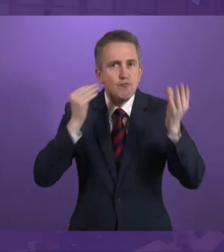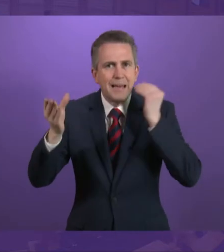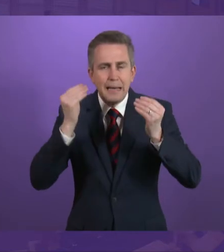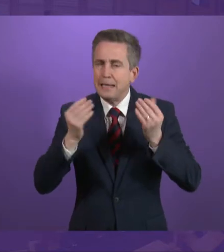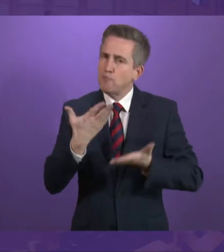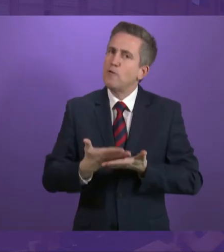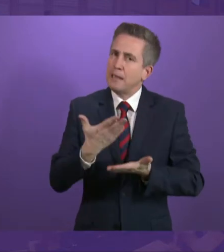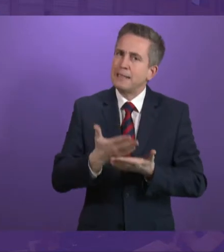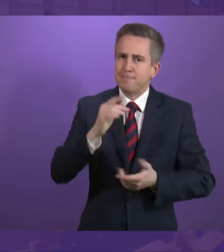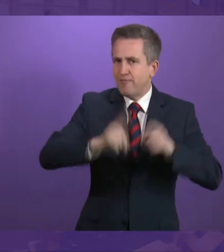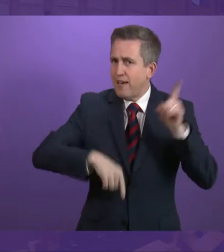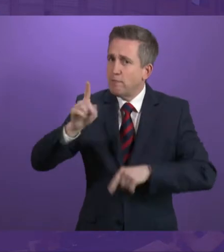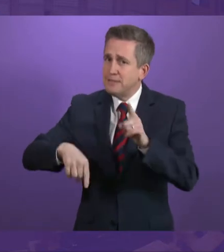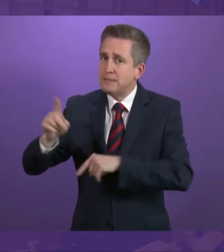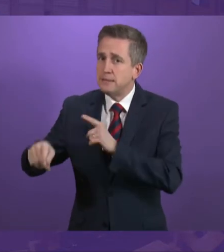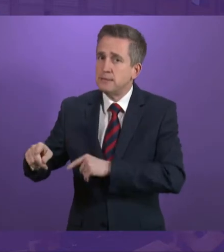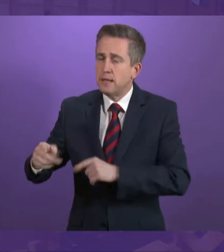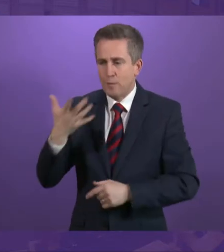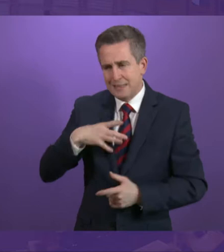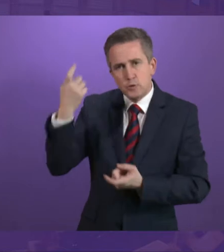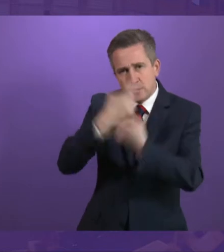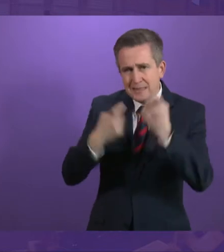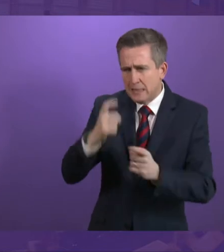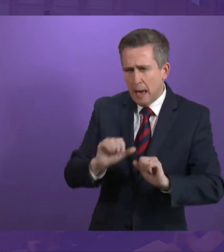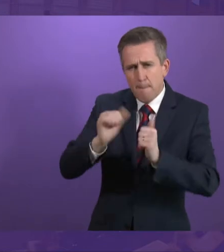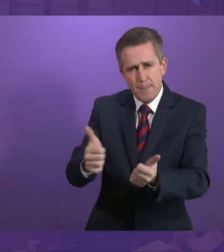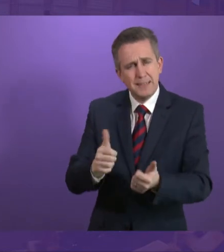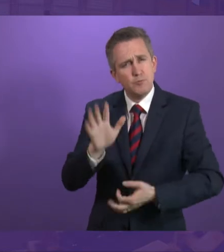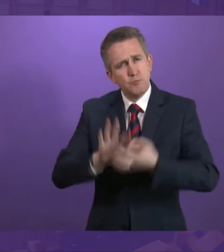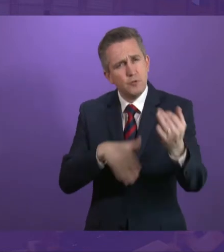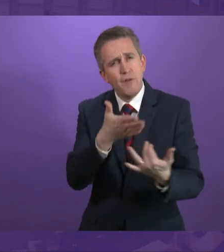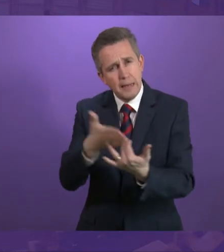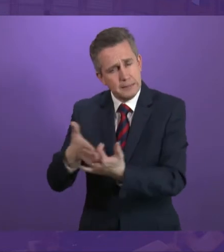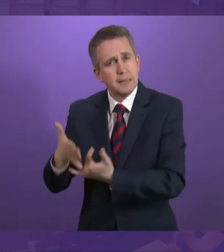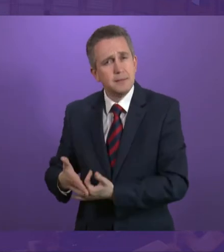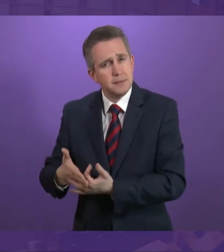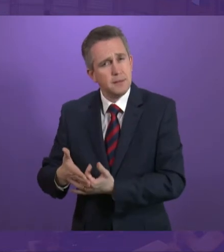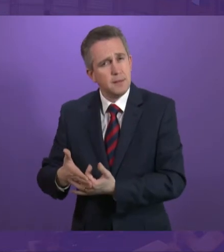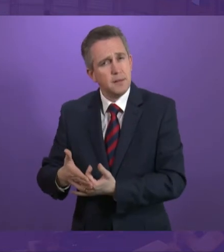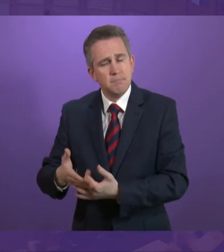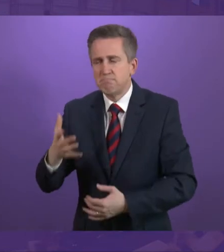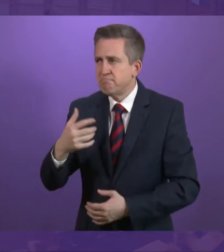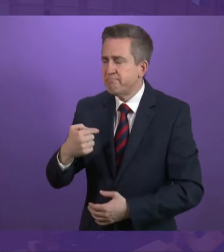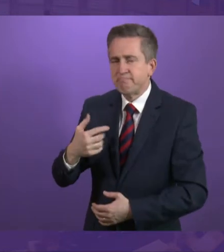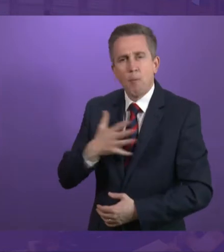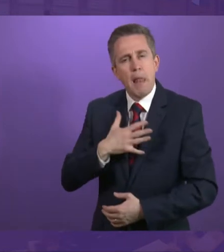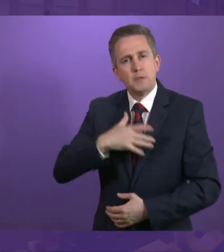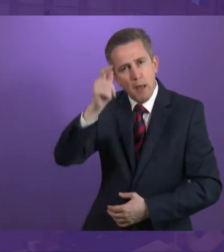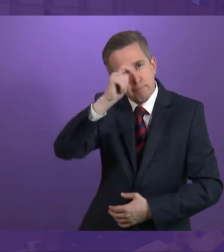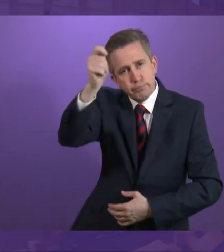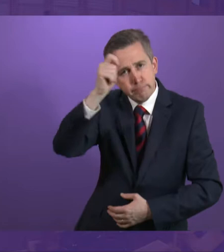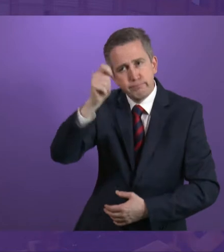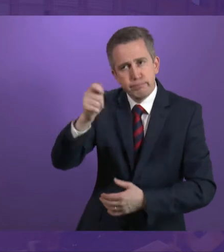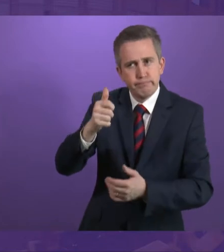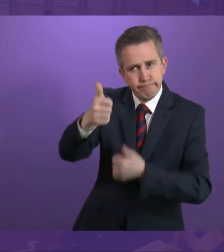much needs to be recognised and responded to. I commend and congratulate all who are playing their part to assist and support